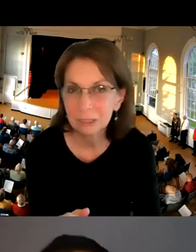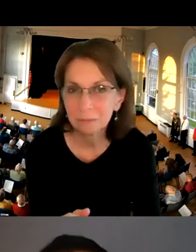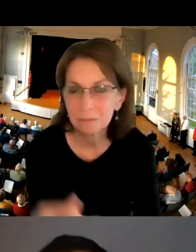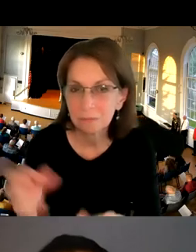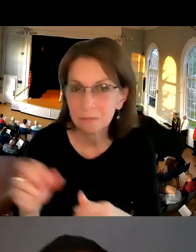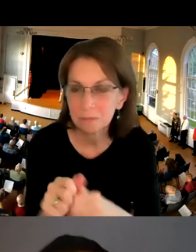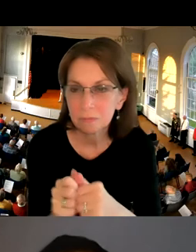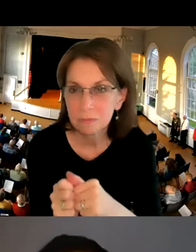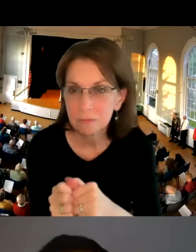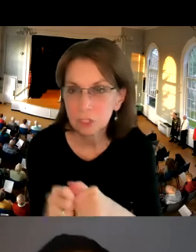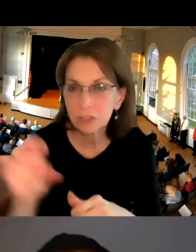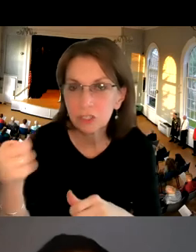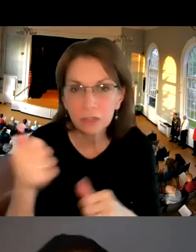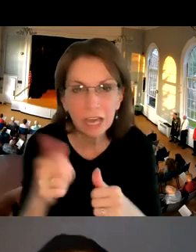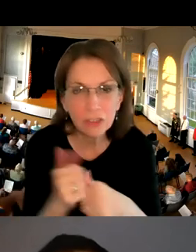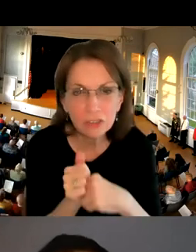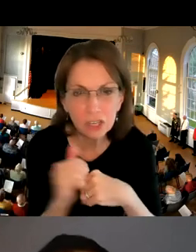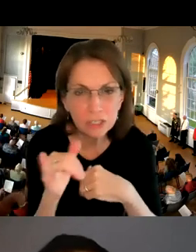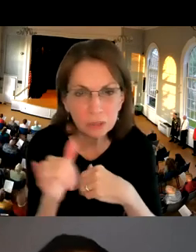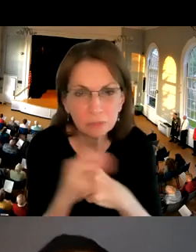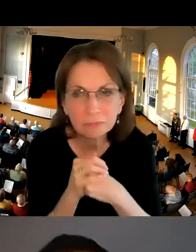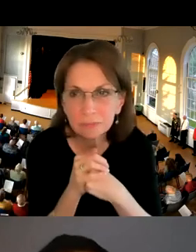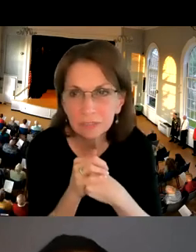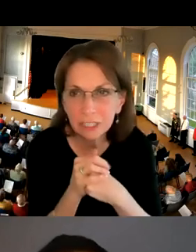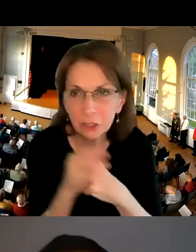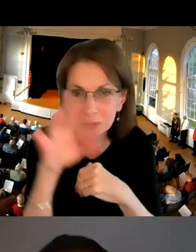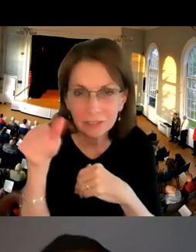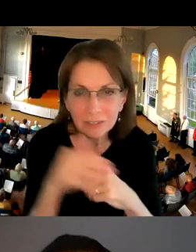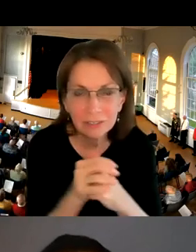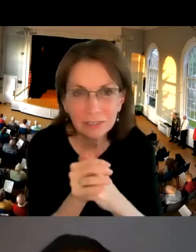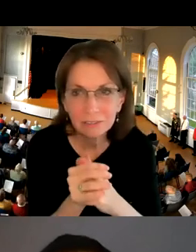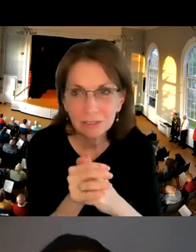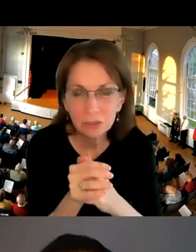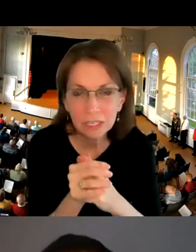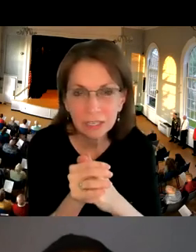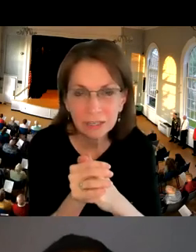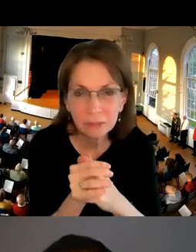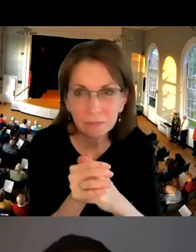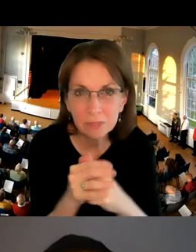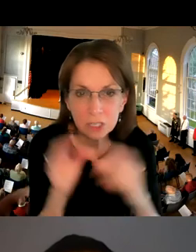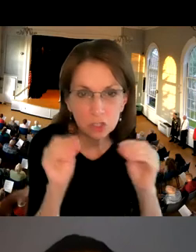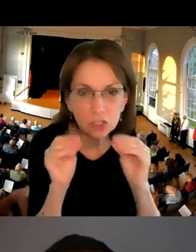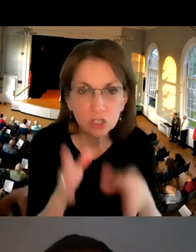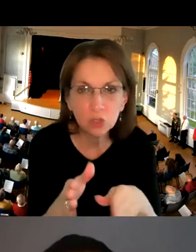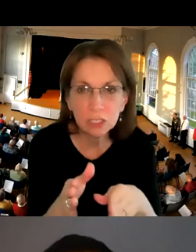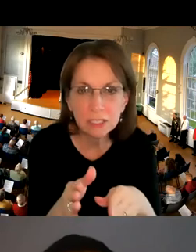Um, yeah. Do the others also here? Do the, um, do the students